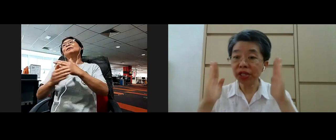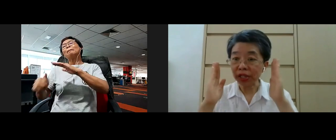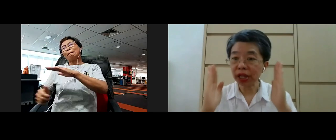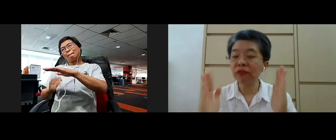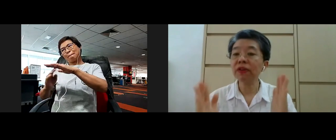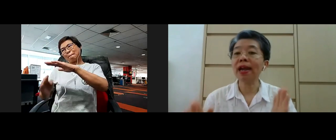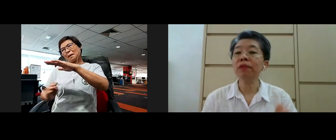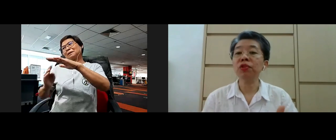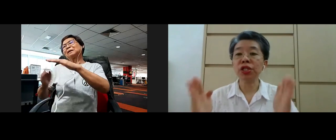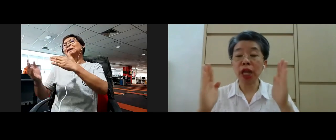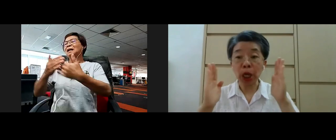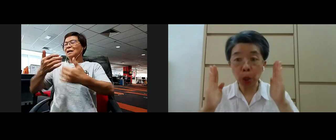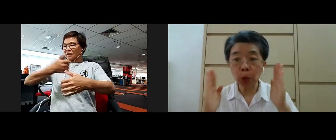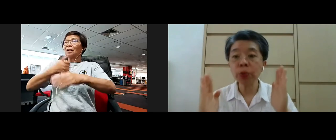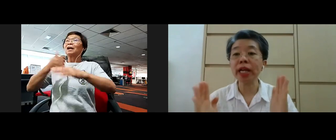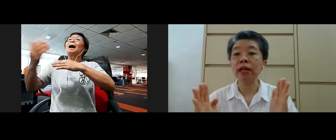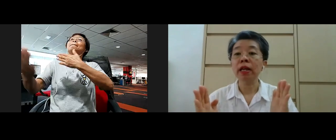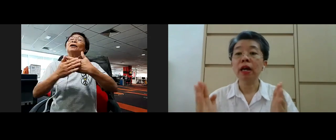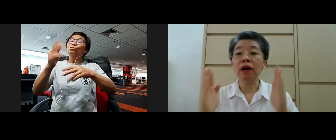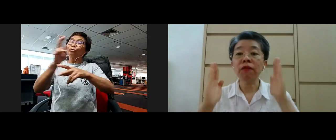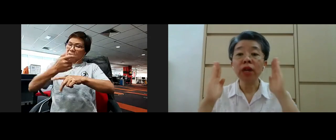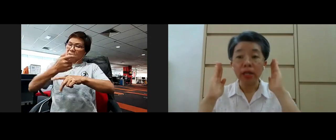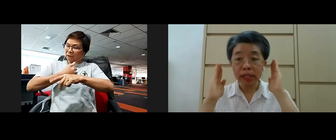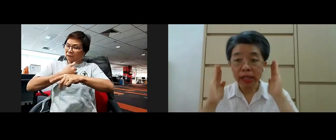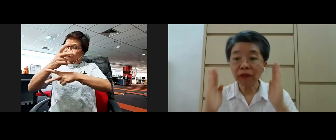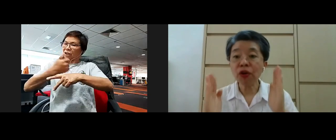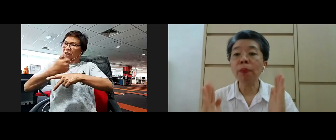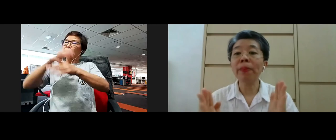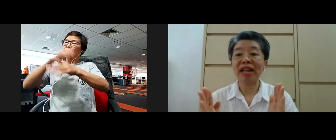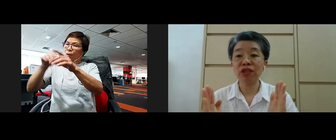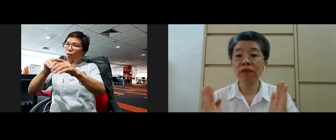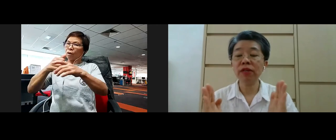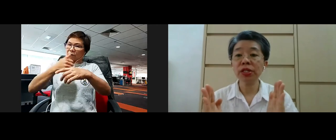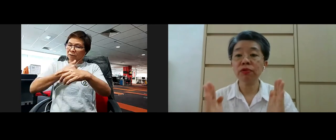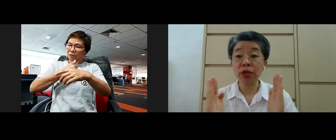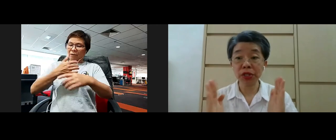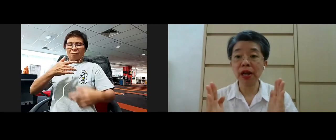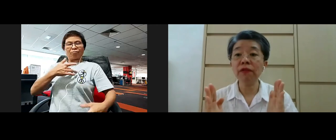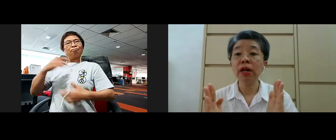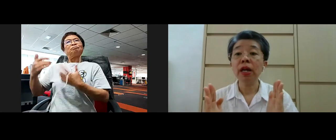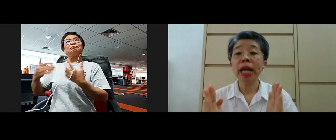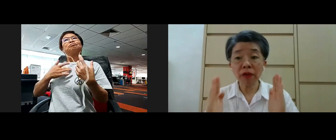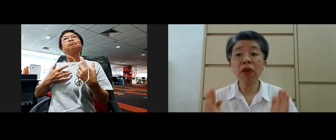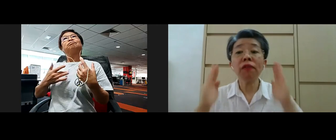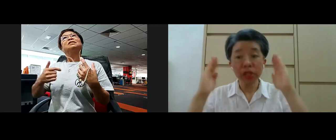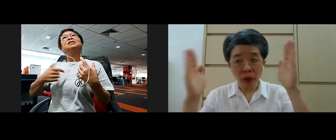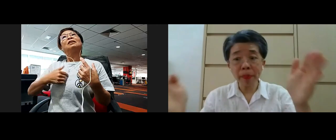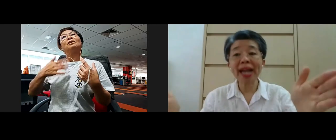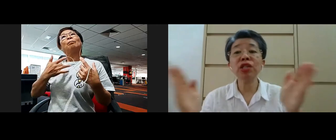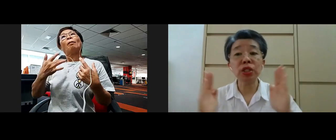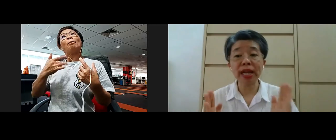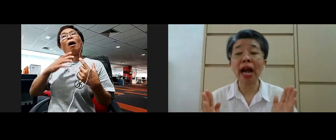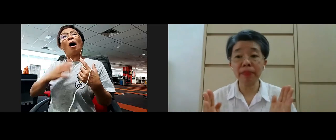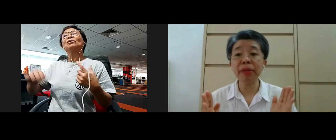which is the self care which is including of self compassion first to yourself and of course